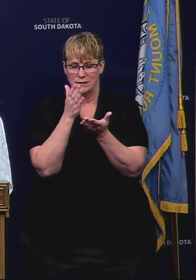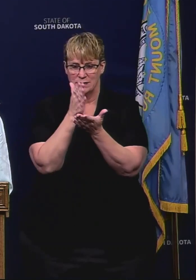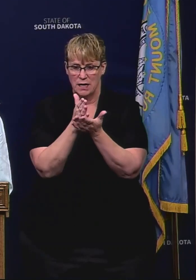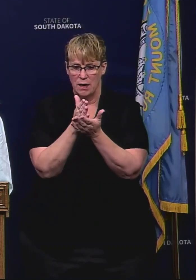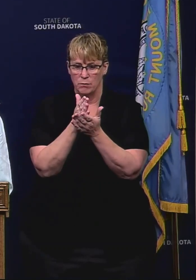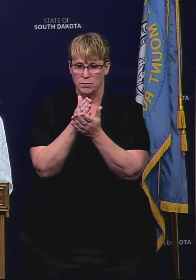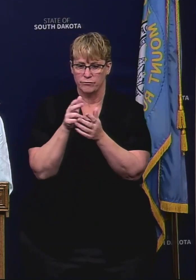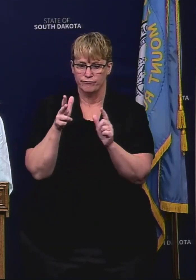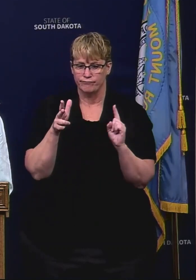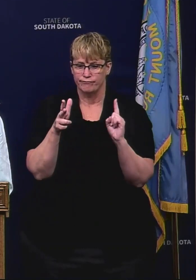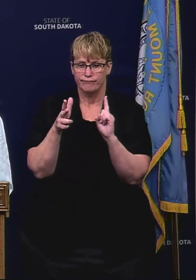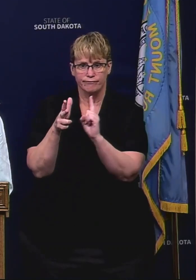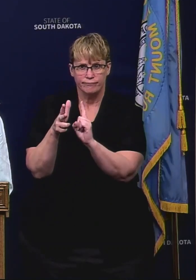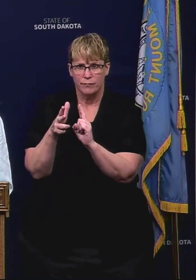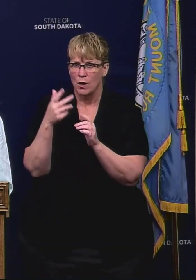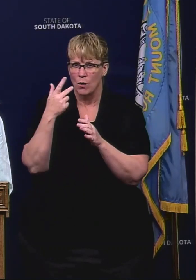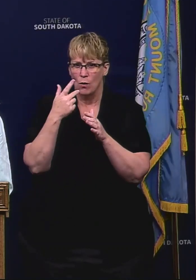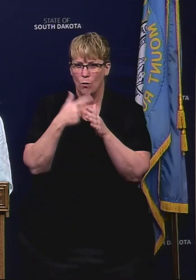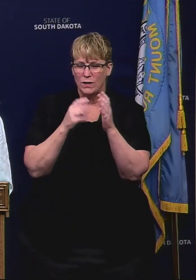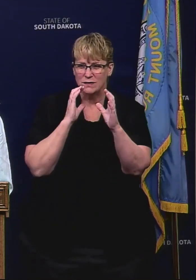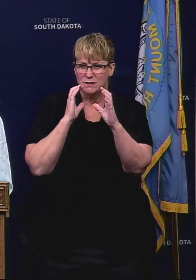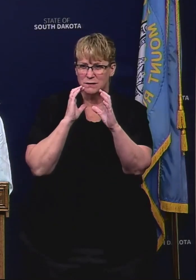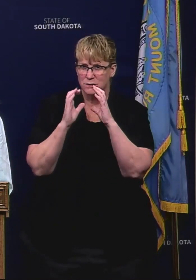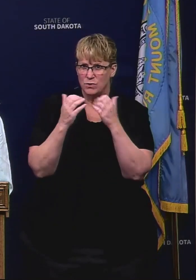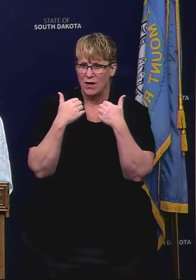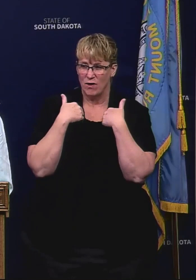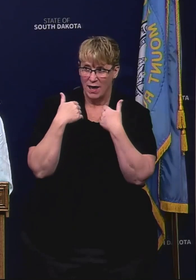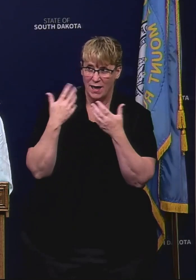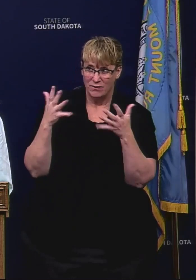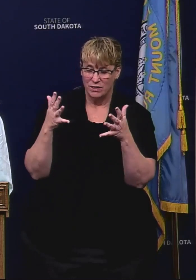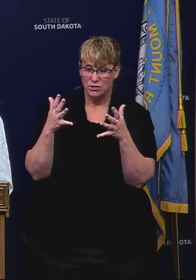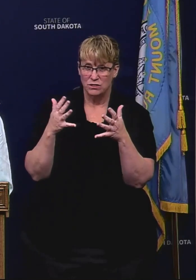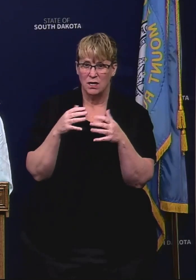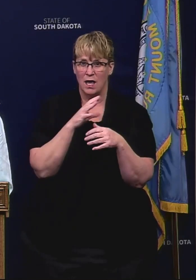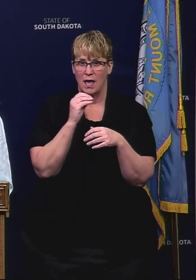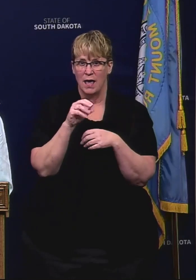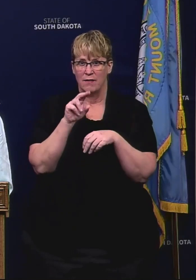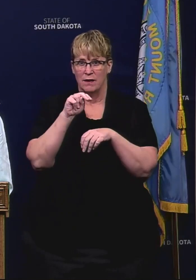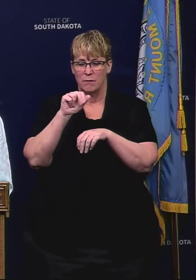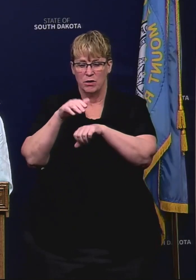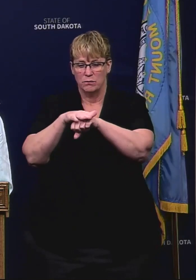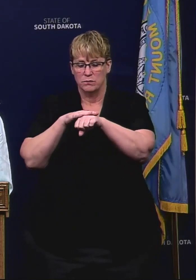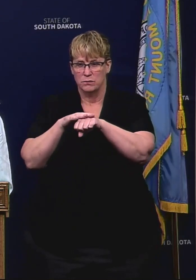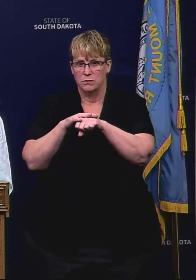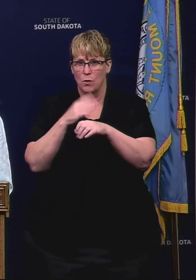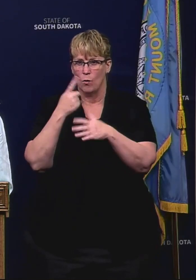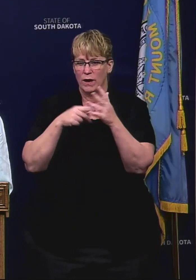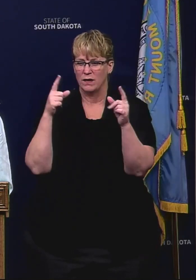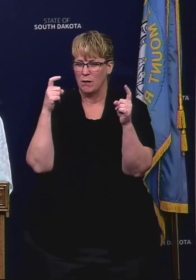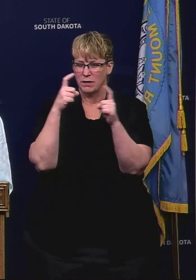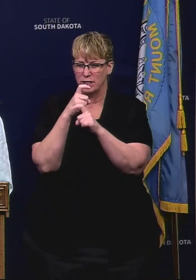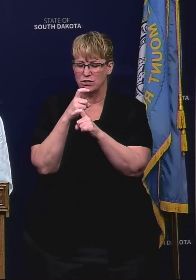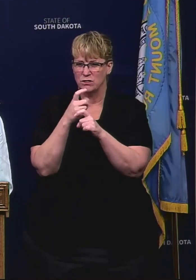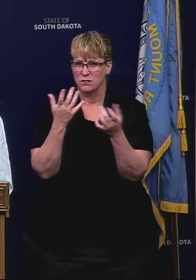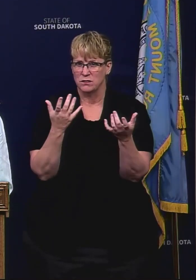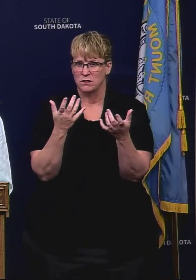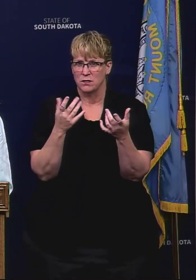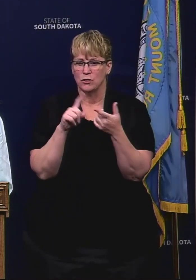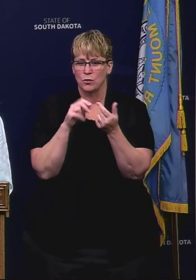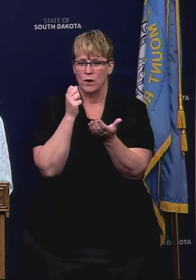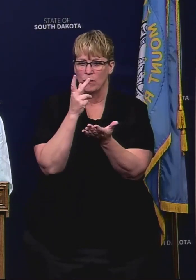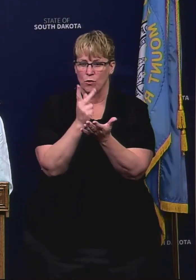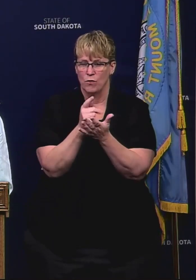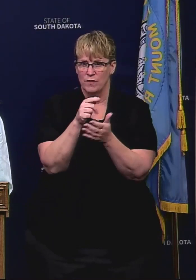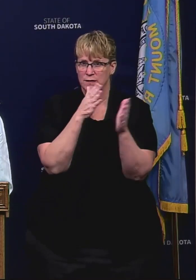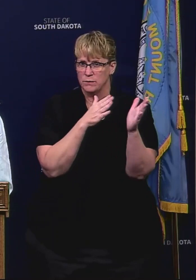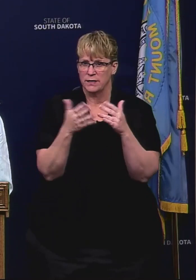what what kind of discussions have been had and what do you consider uh the tribes fulfilling uh the consultation that's needed uh to approve